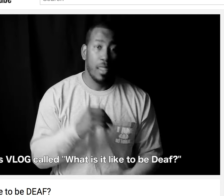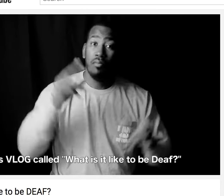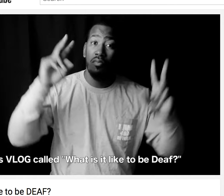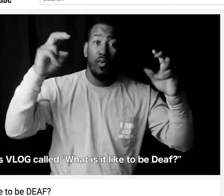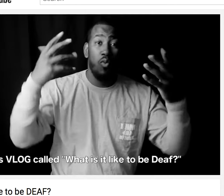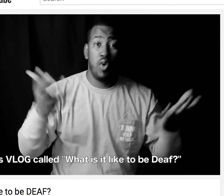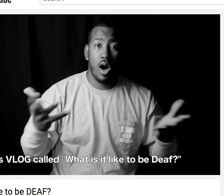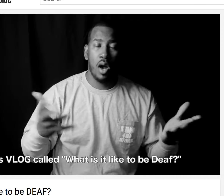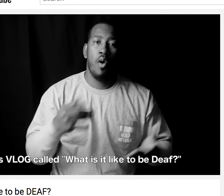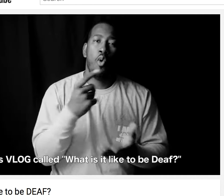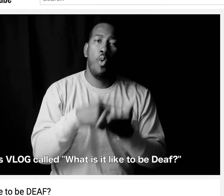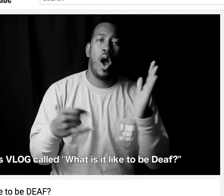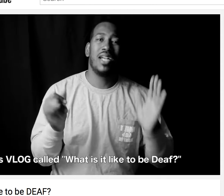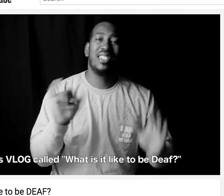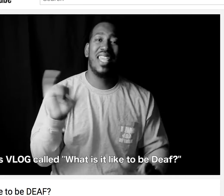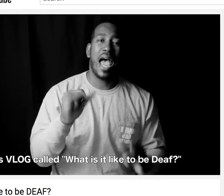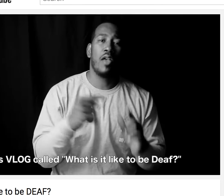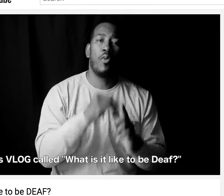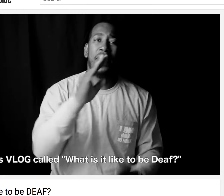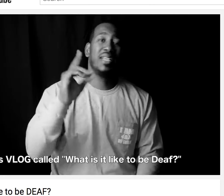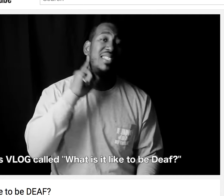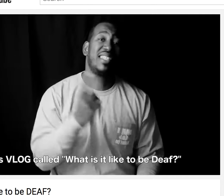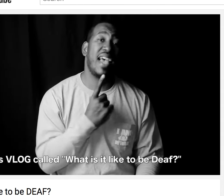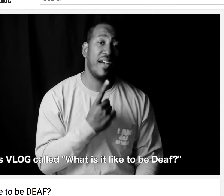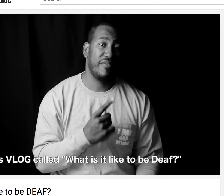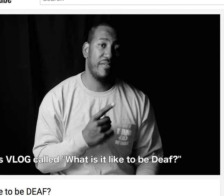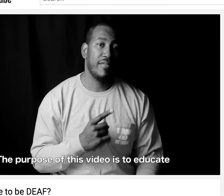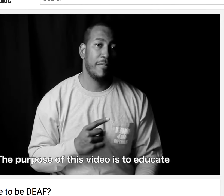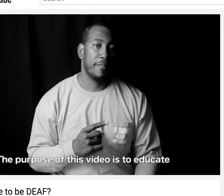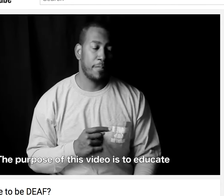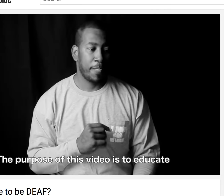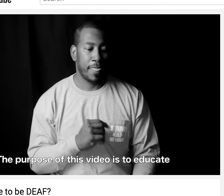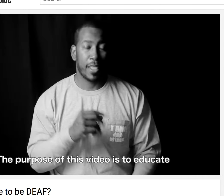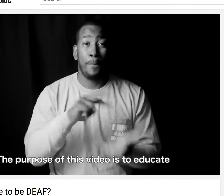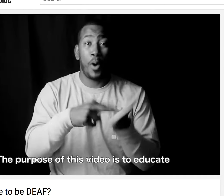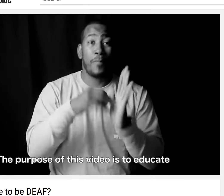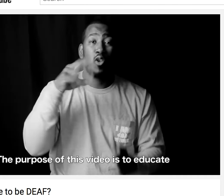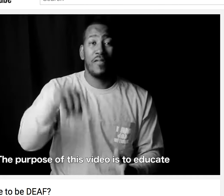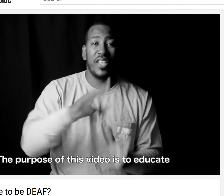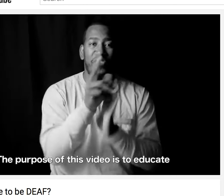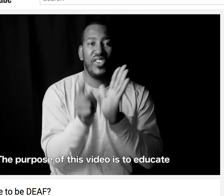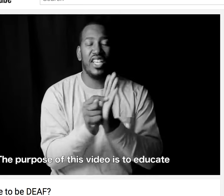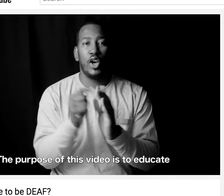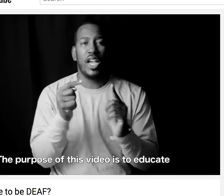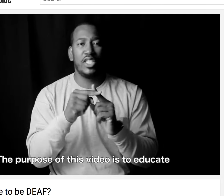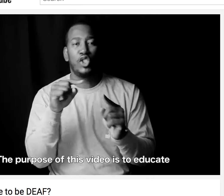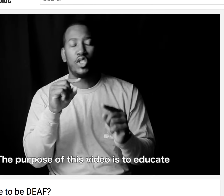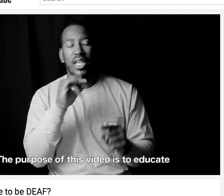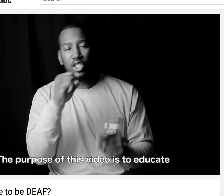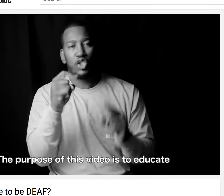I don't want people to think it's been easy. So I want to share with everyone what it's like to be deaf.